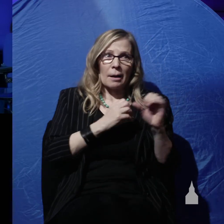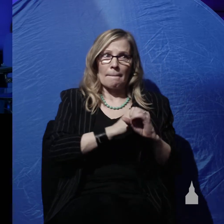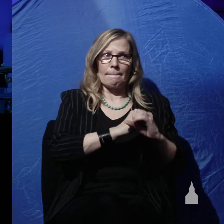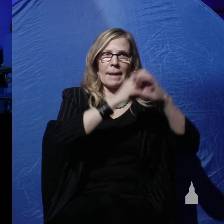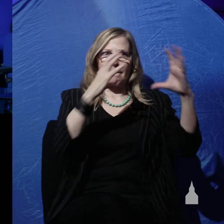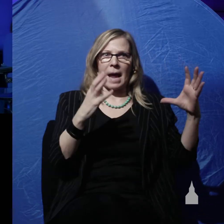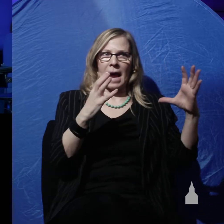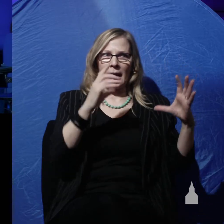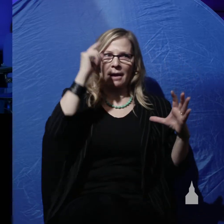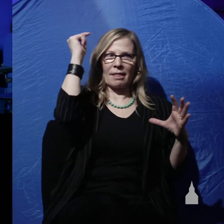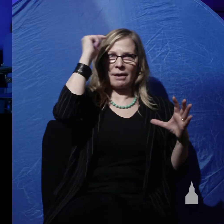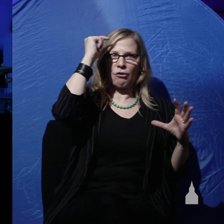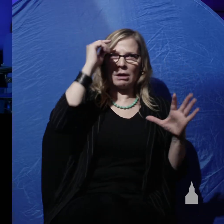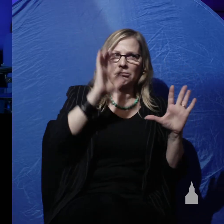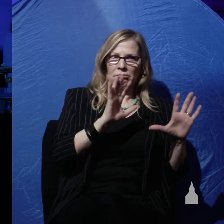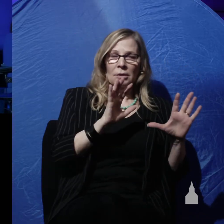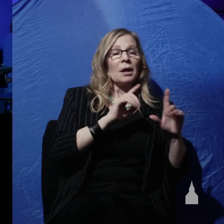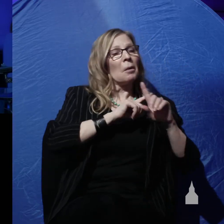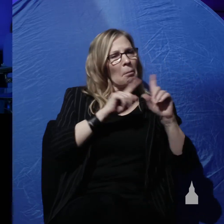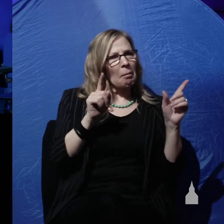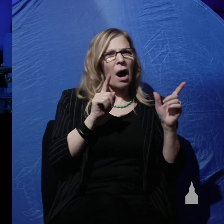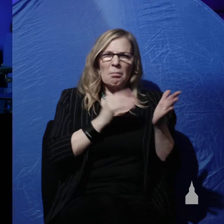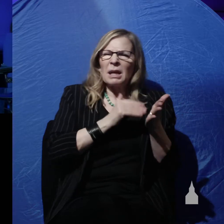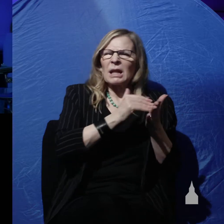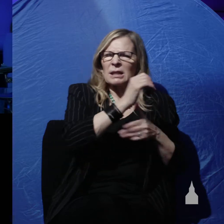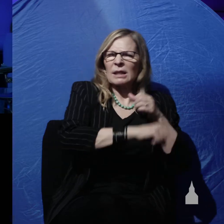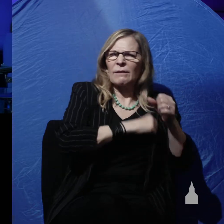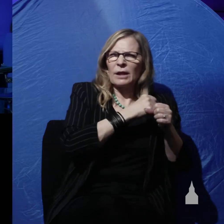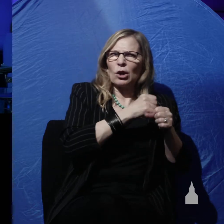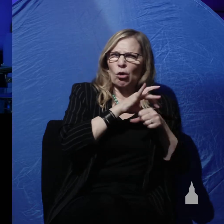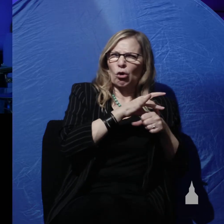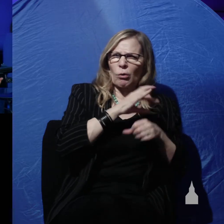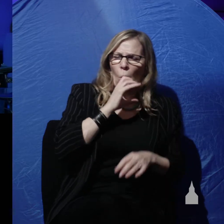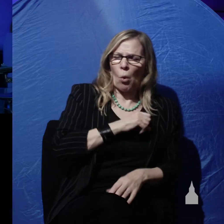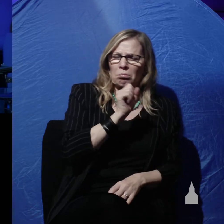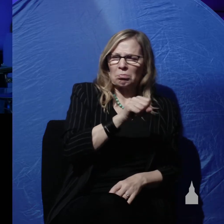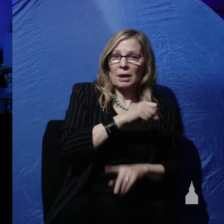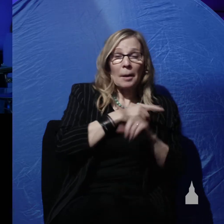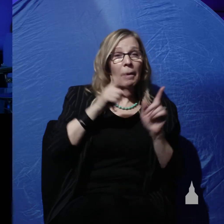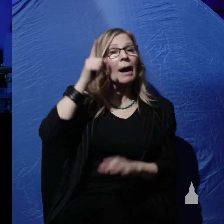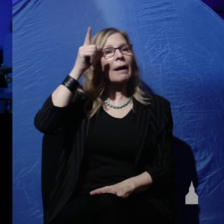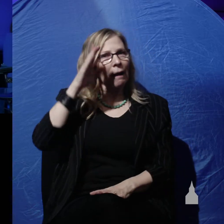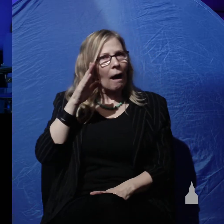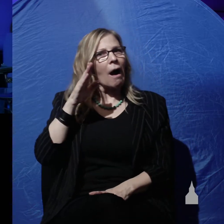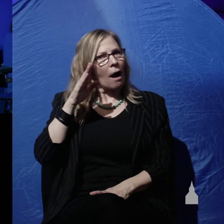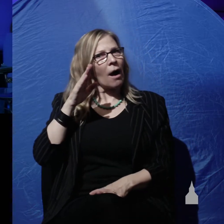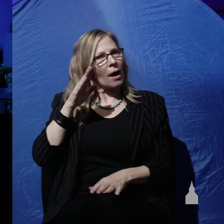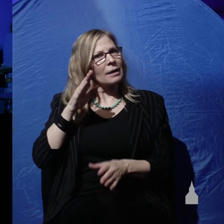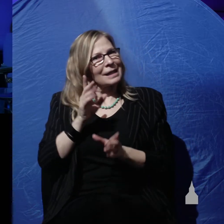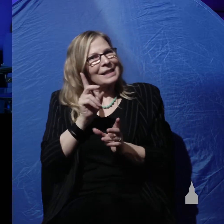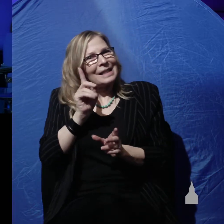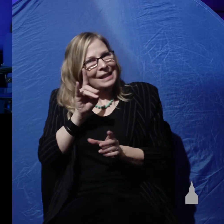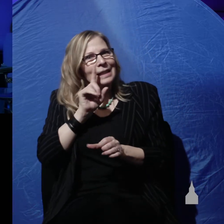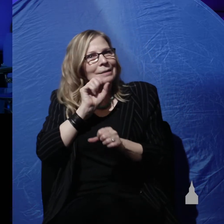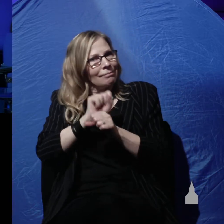over billions of years. And the earth really is millions of years old. But God did supernaturally create plants, animals, and people.